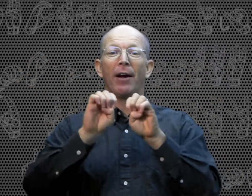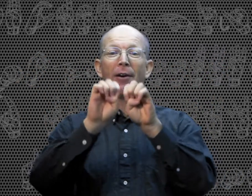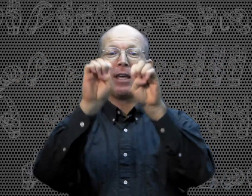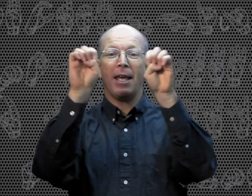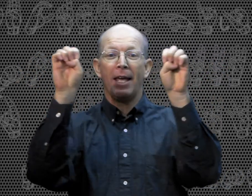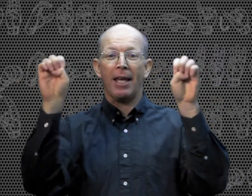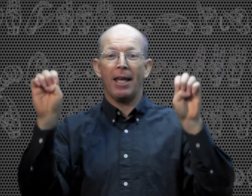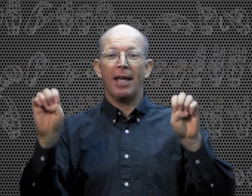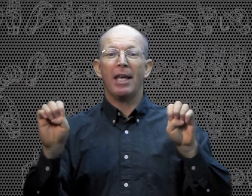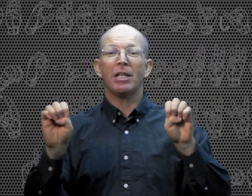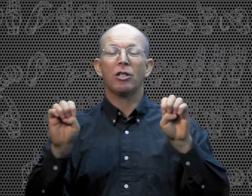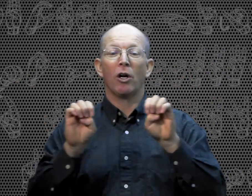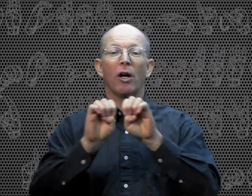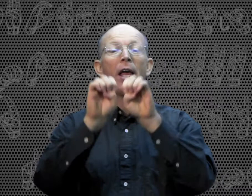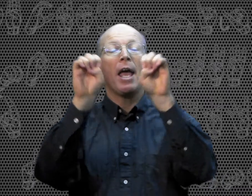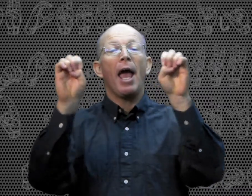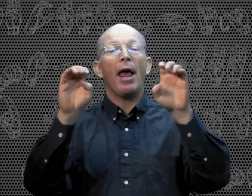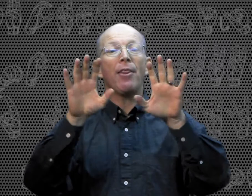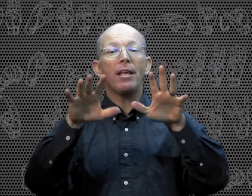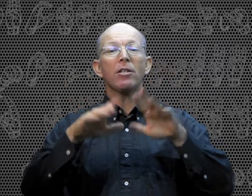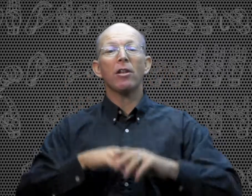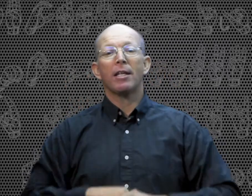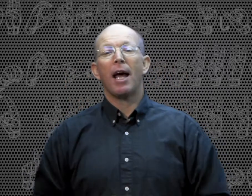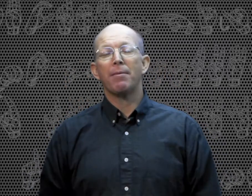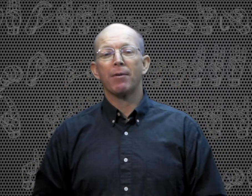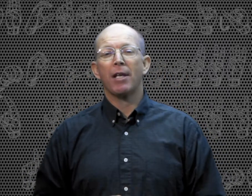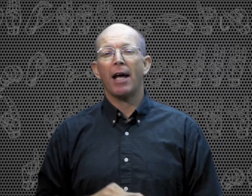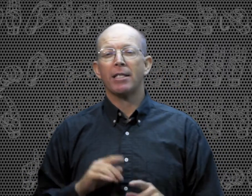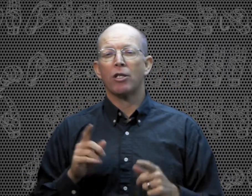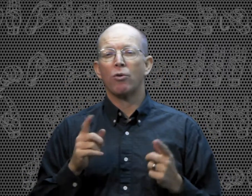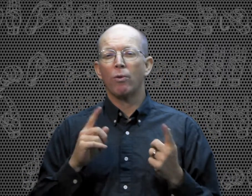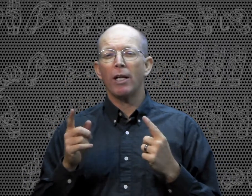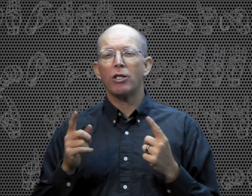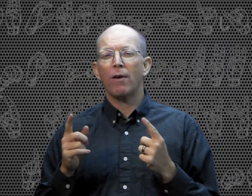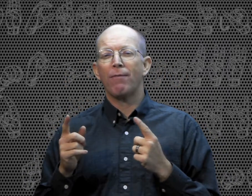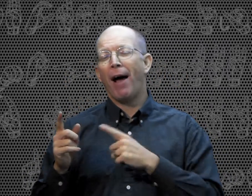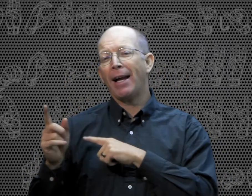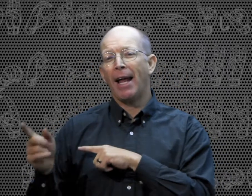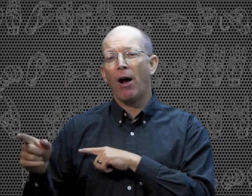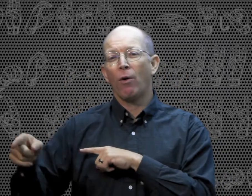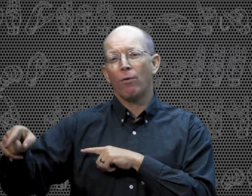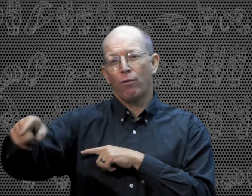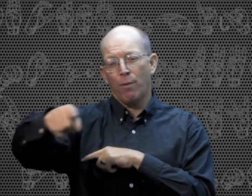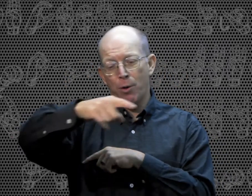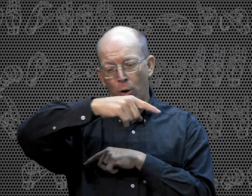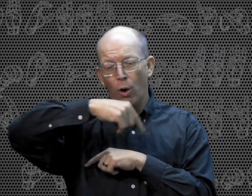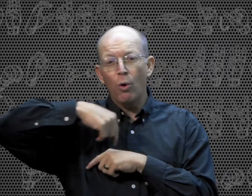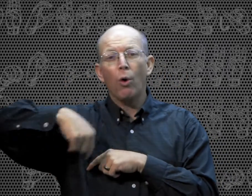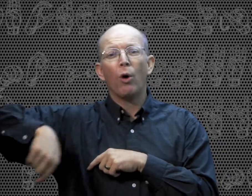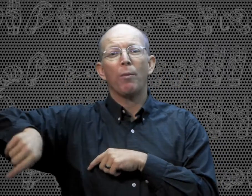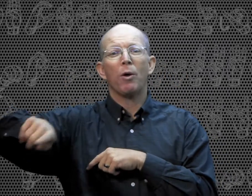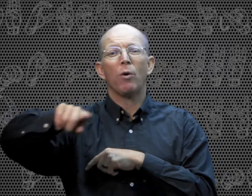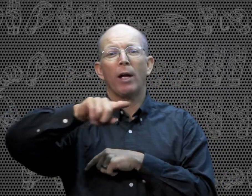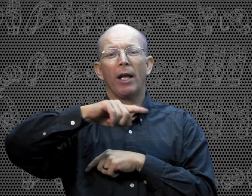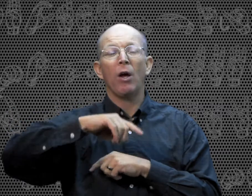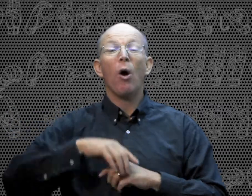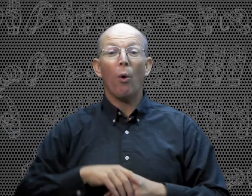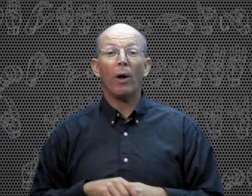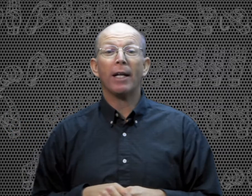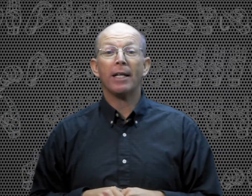letter E. Easter. And these are the types of signs that you really should find out from your local community. What it